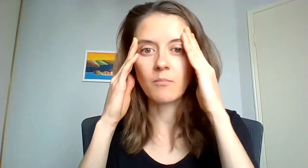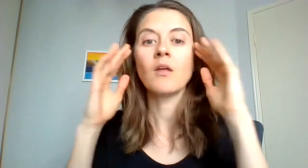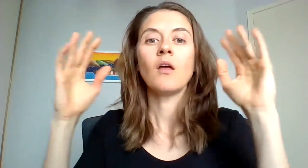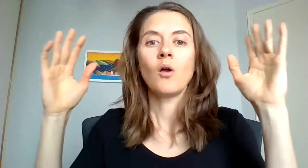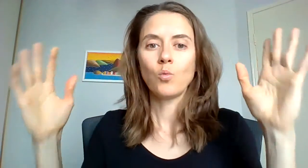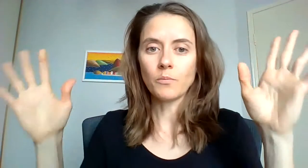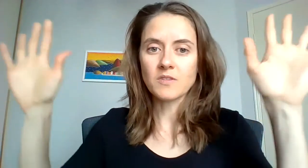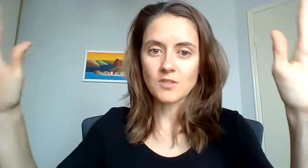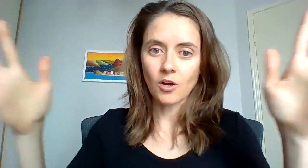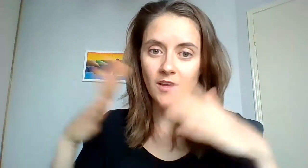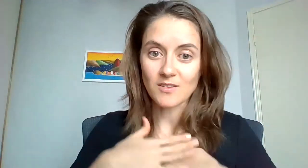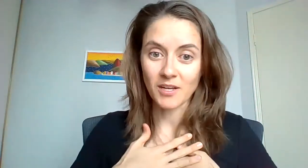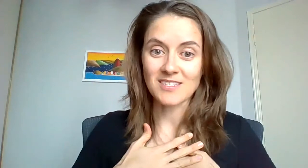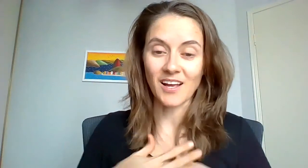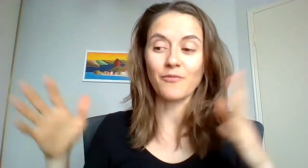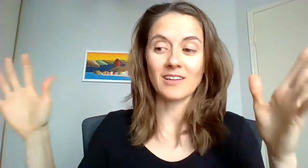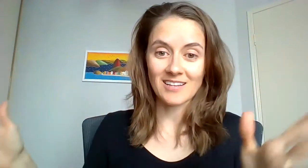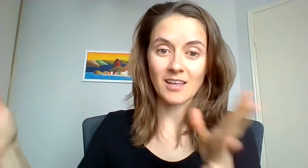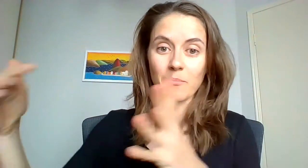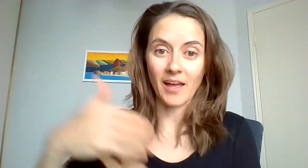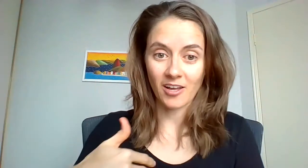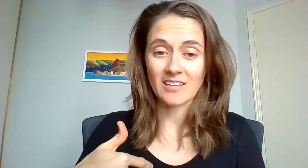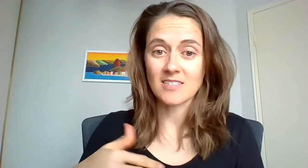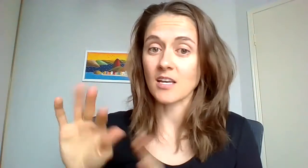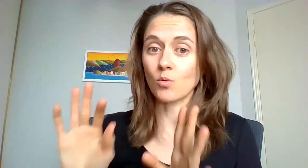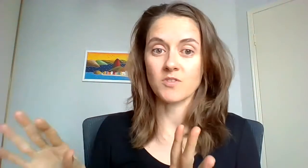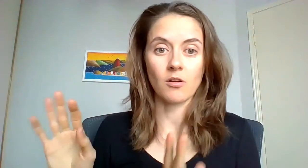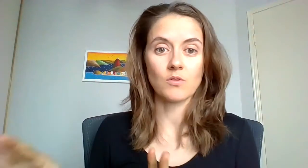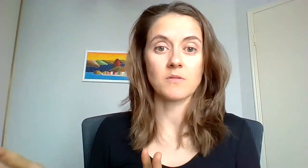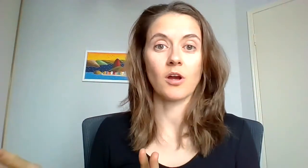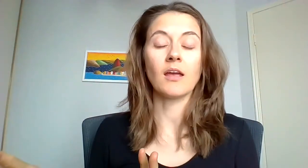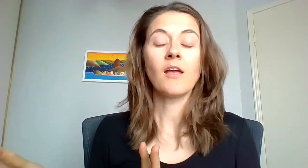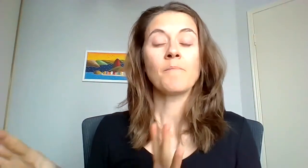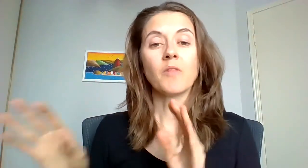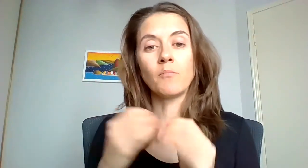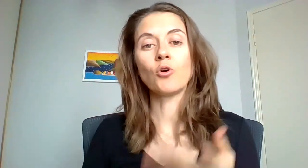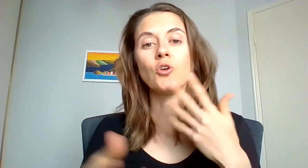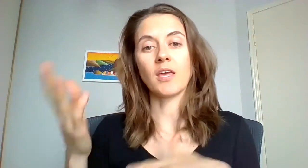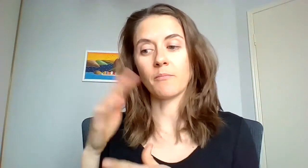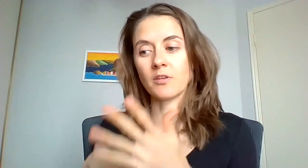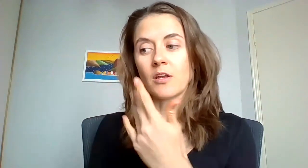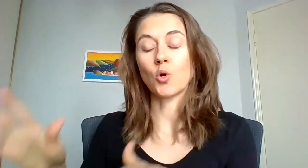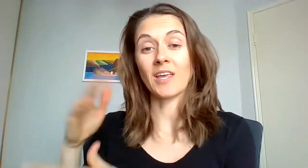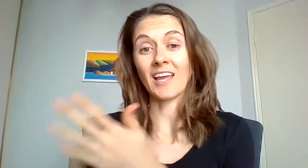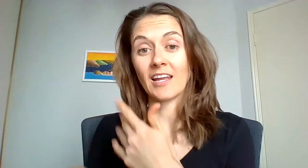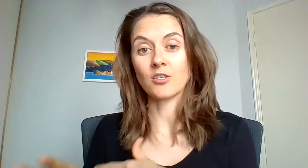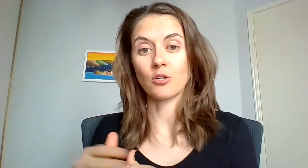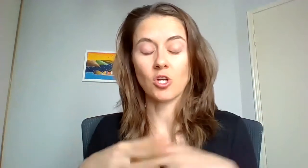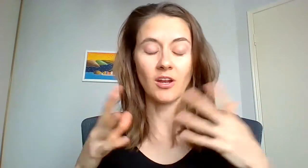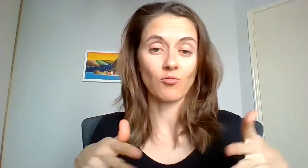them whoops sorry that's my stuff let's come back I can see it whoops sorry sorry the more you keep talking out loud to your child and